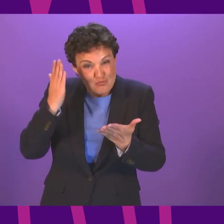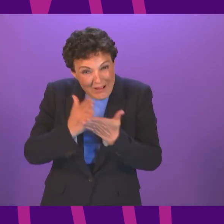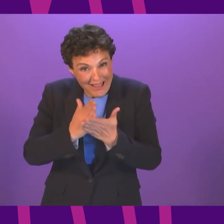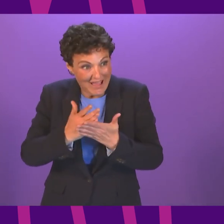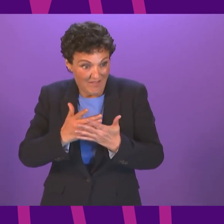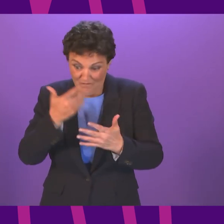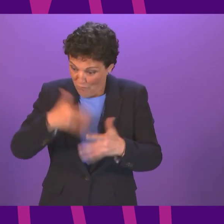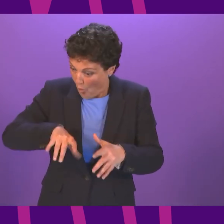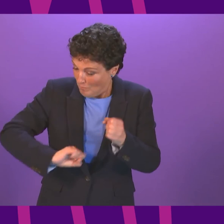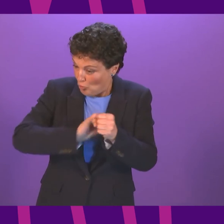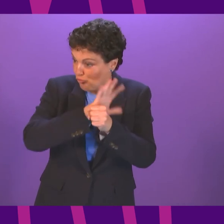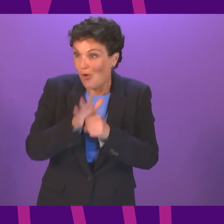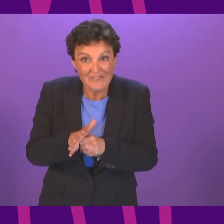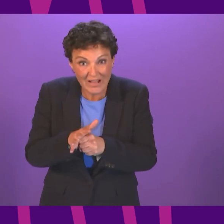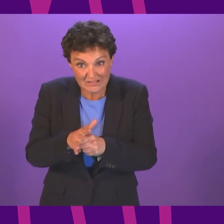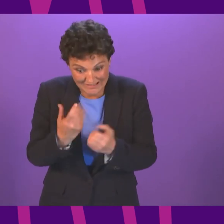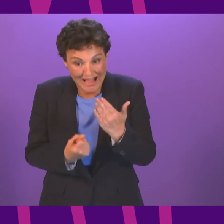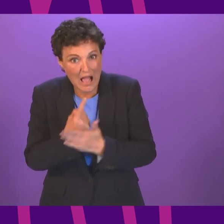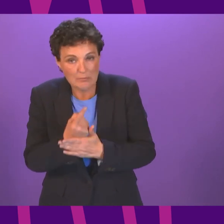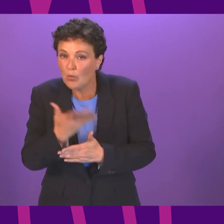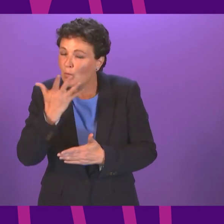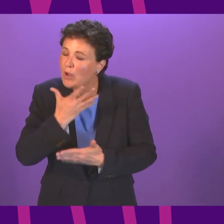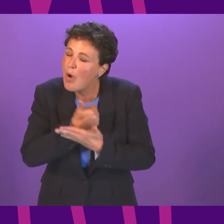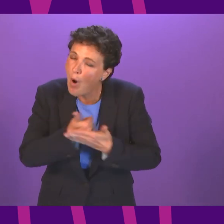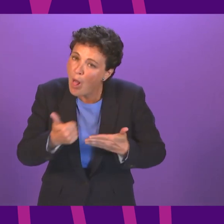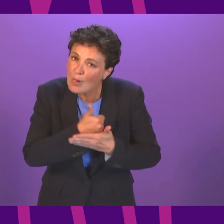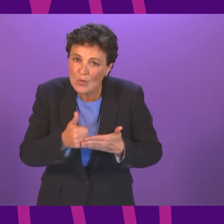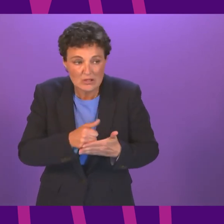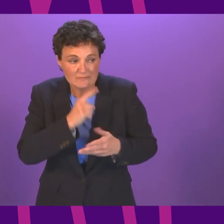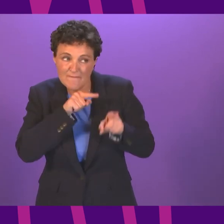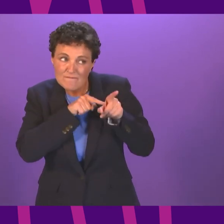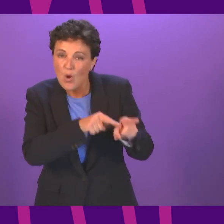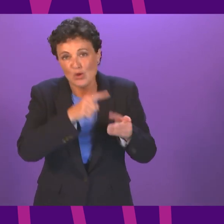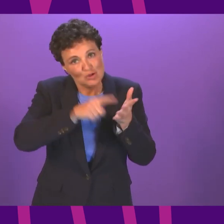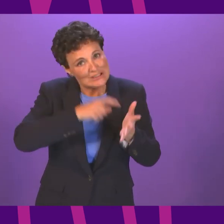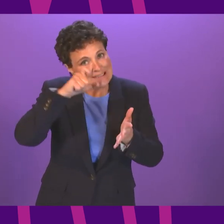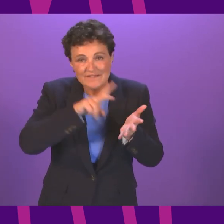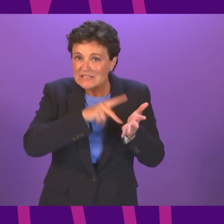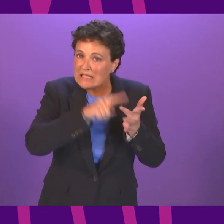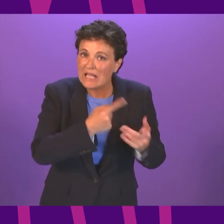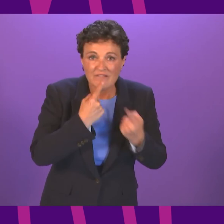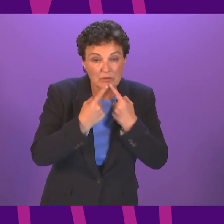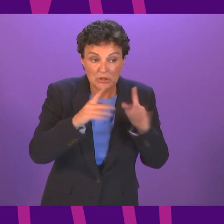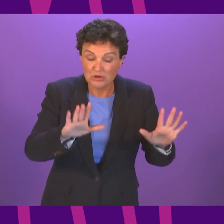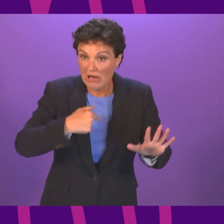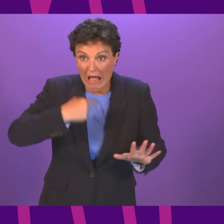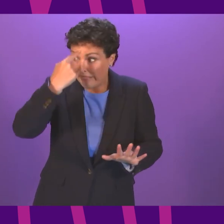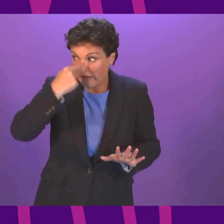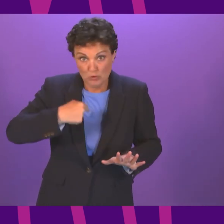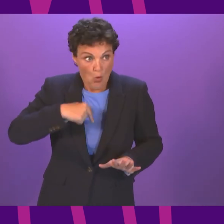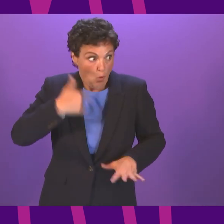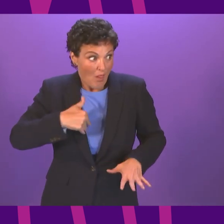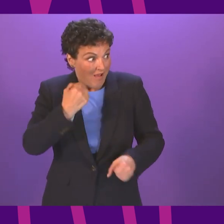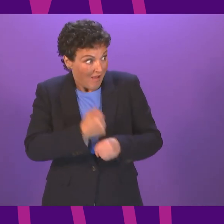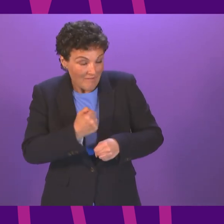vaccination and immunisation on the advice that comes from the JCVI. I think, although I'll be corrected if I'm wrong in any way here, although this is not the case in